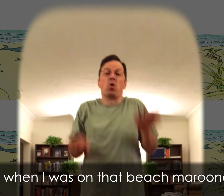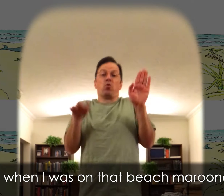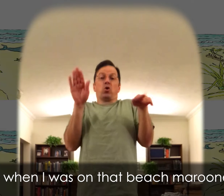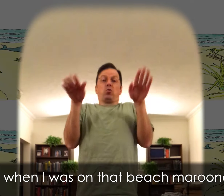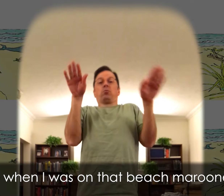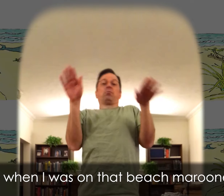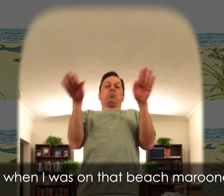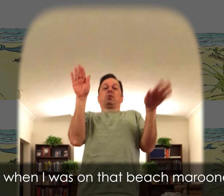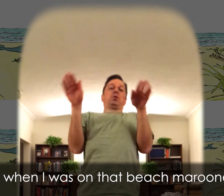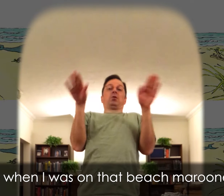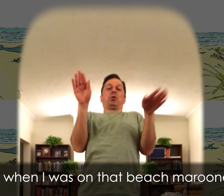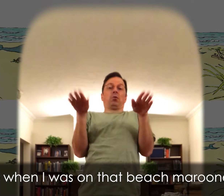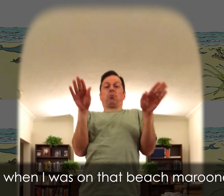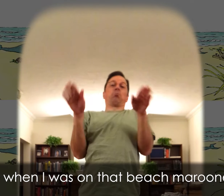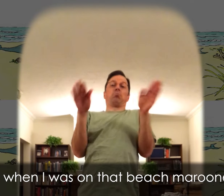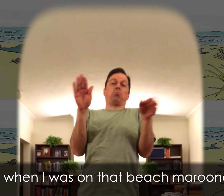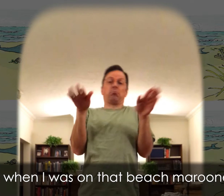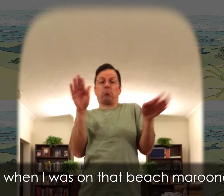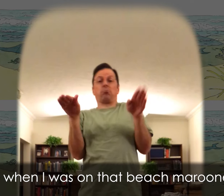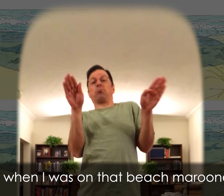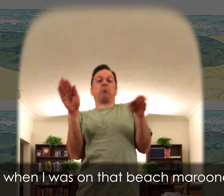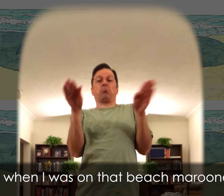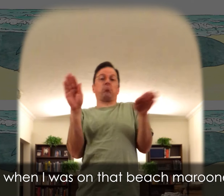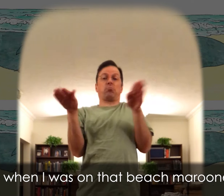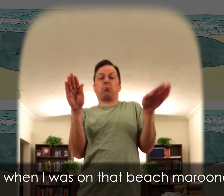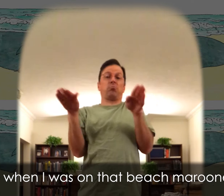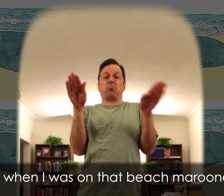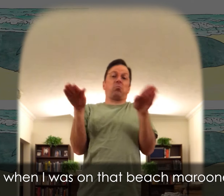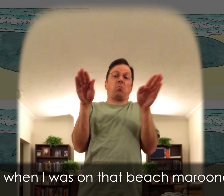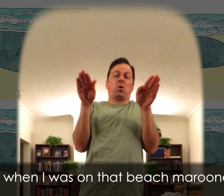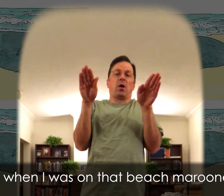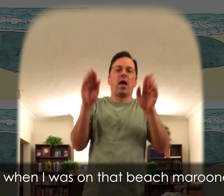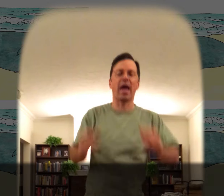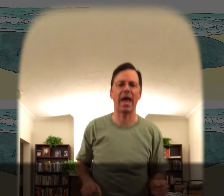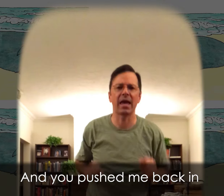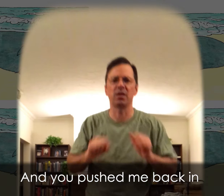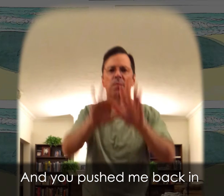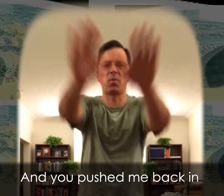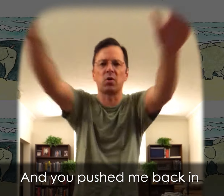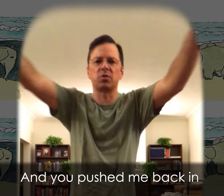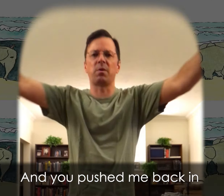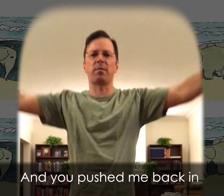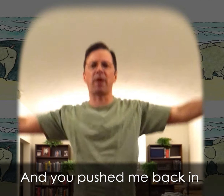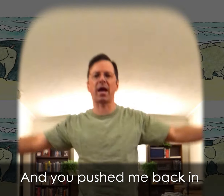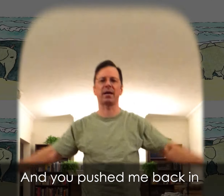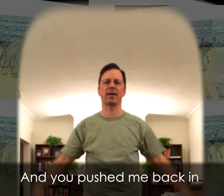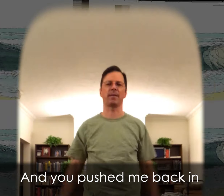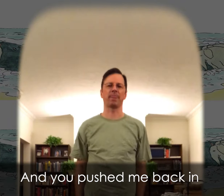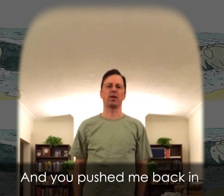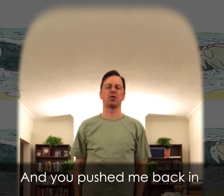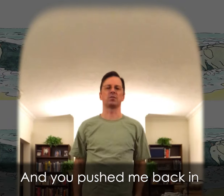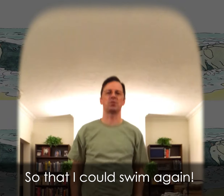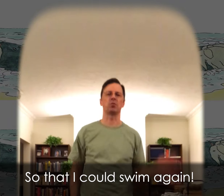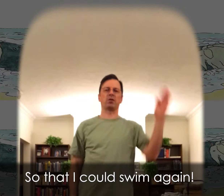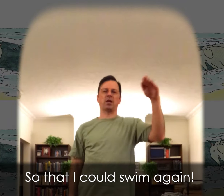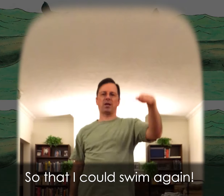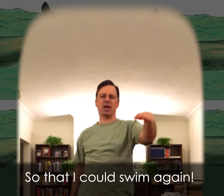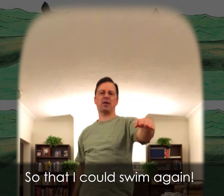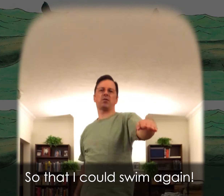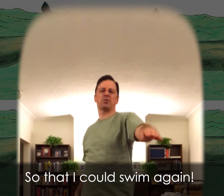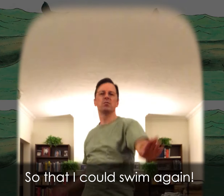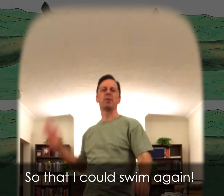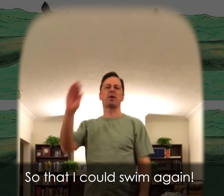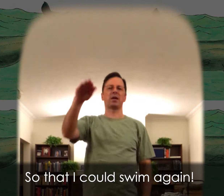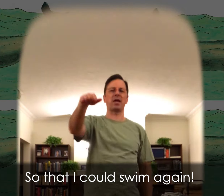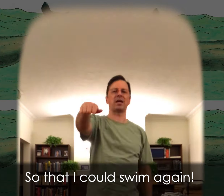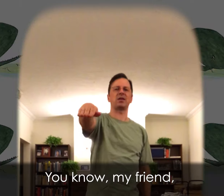marooned And you pushed me back in So that